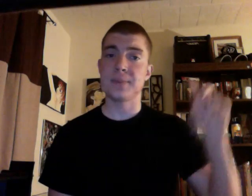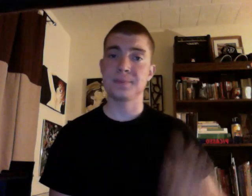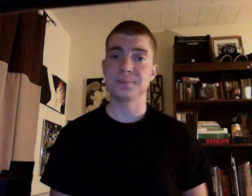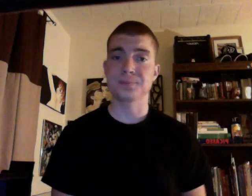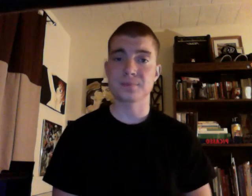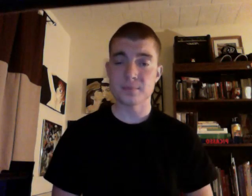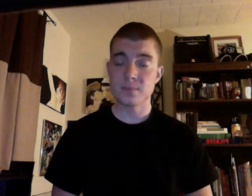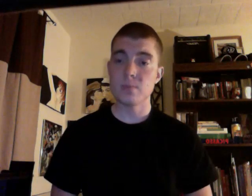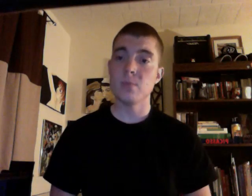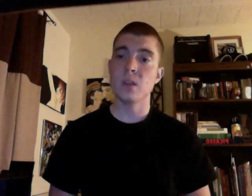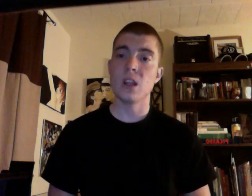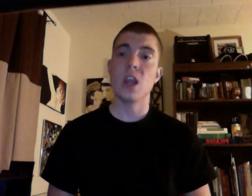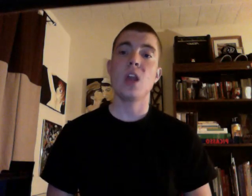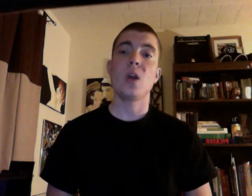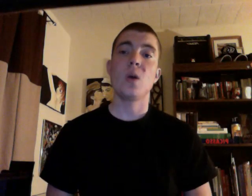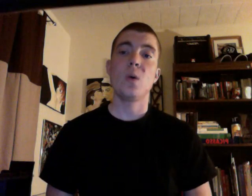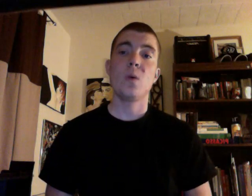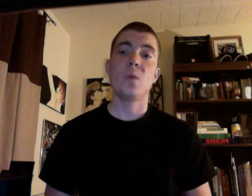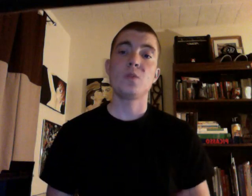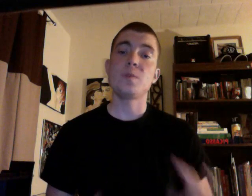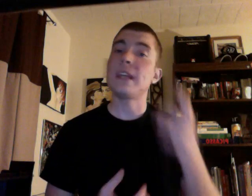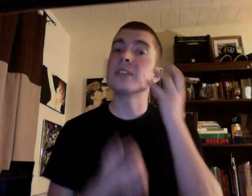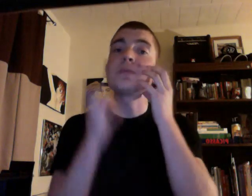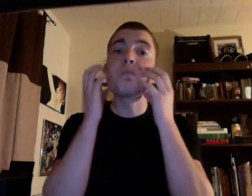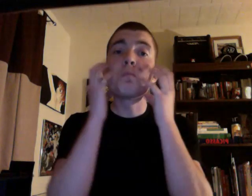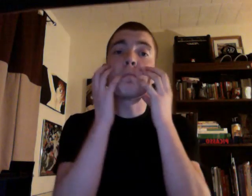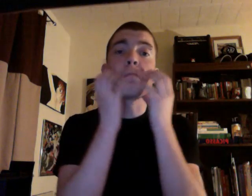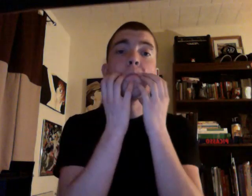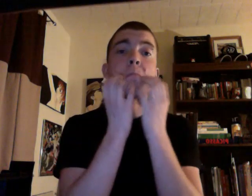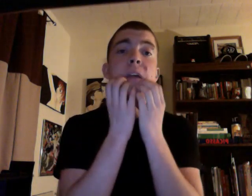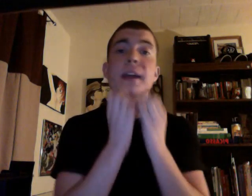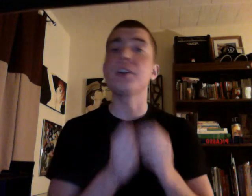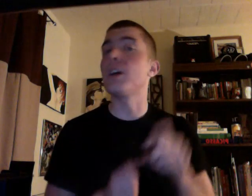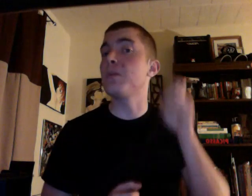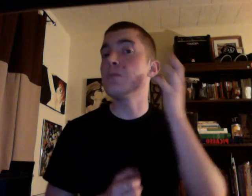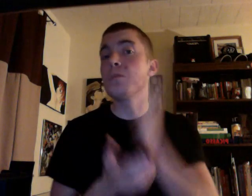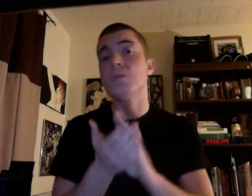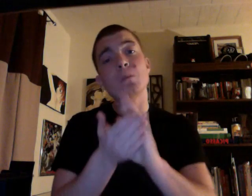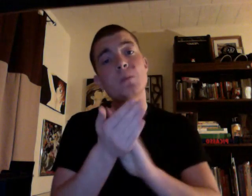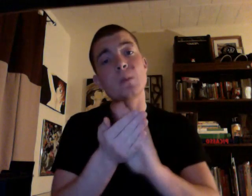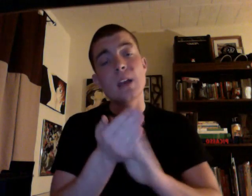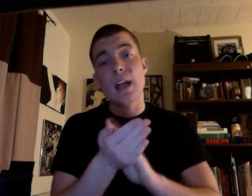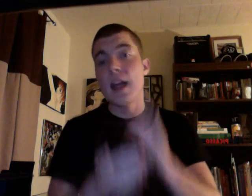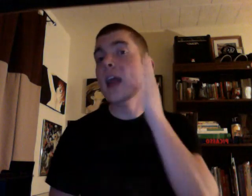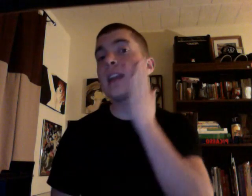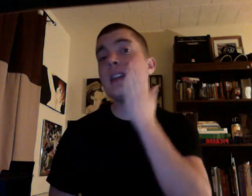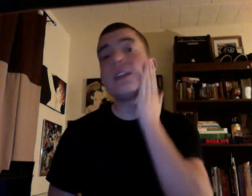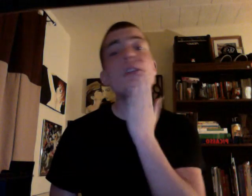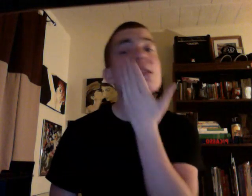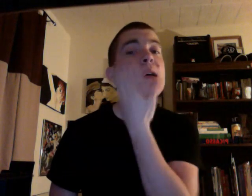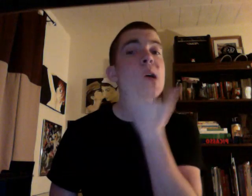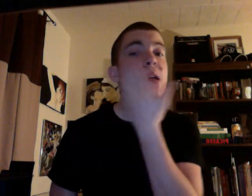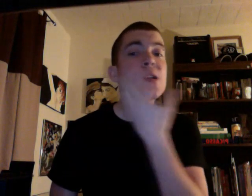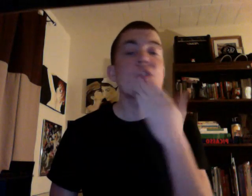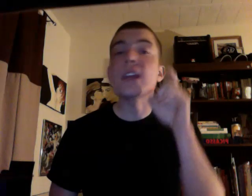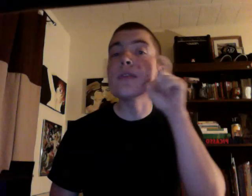which makes my hair grow, and I need to shave.